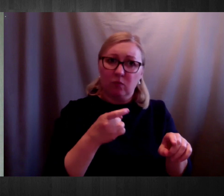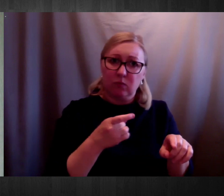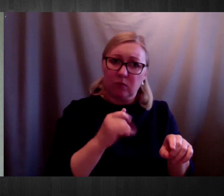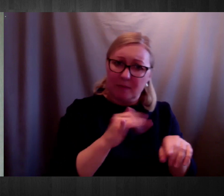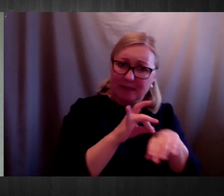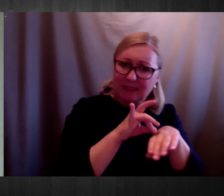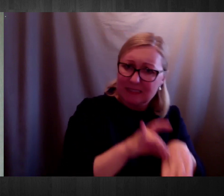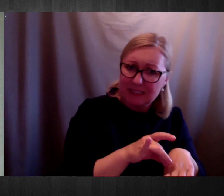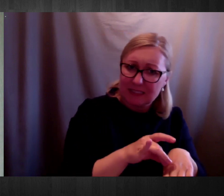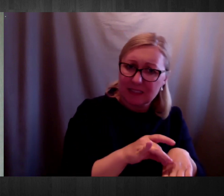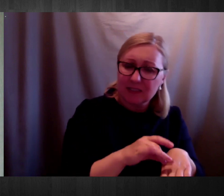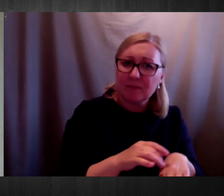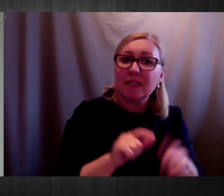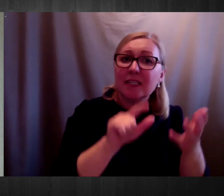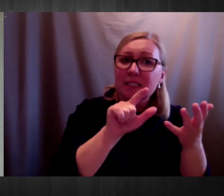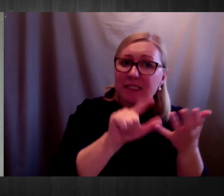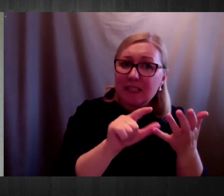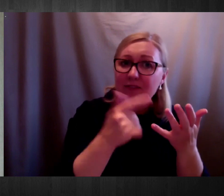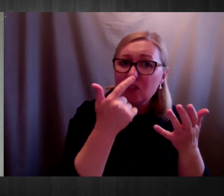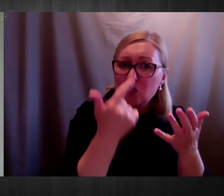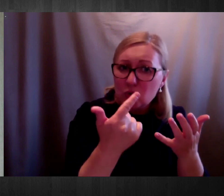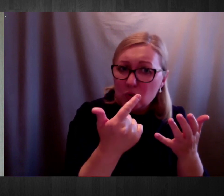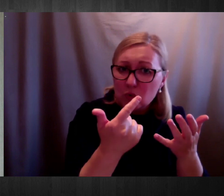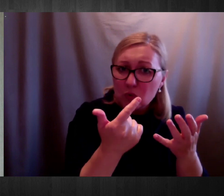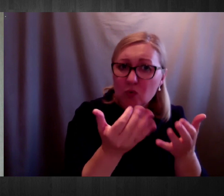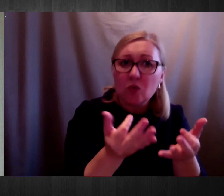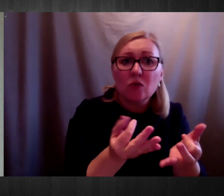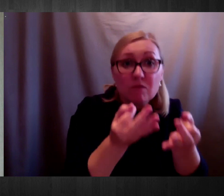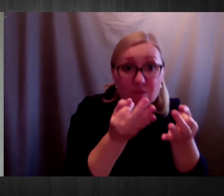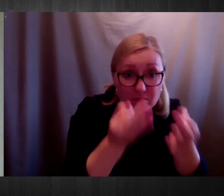72 suspected or confirmed cases relating to residents,